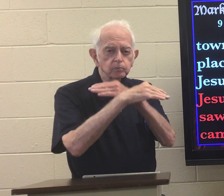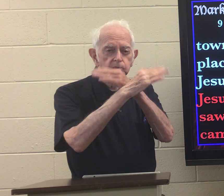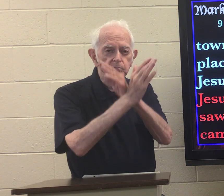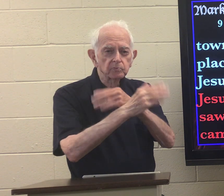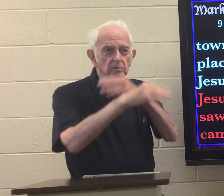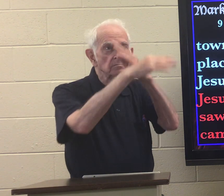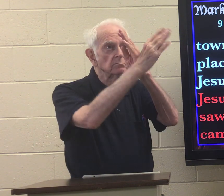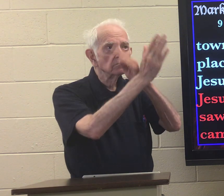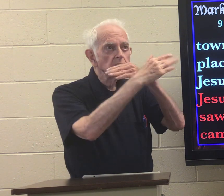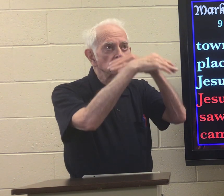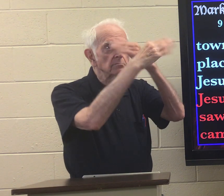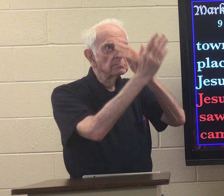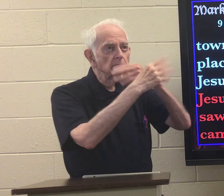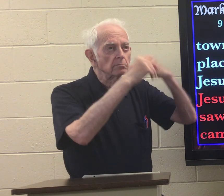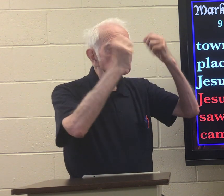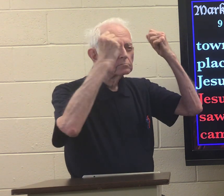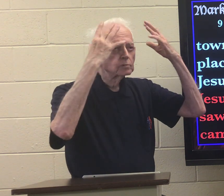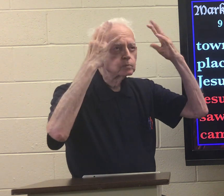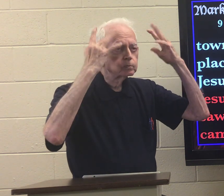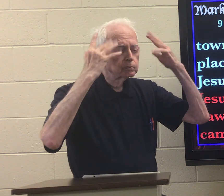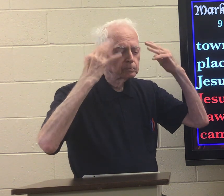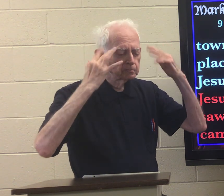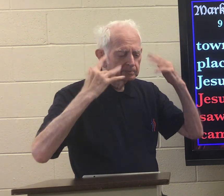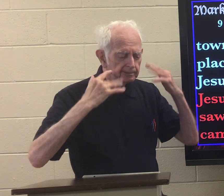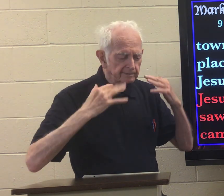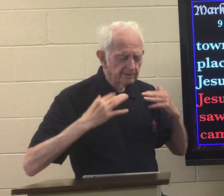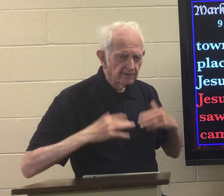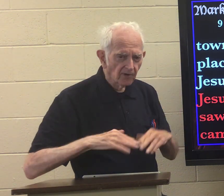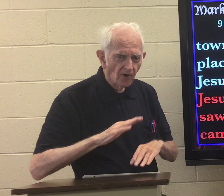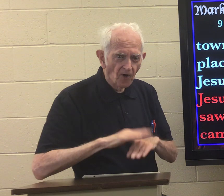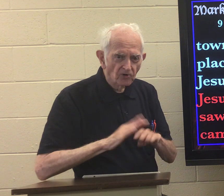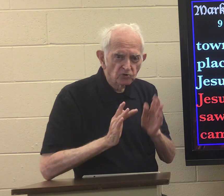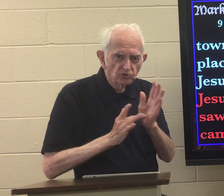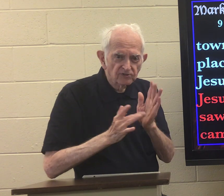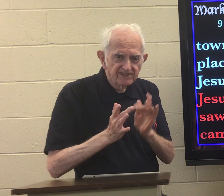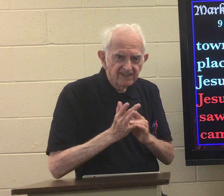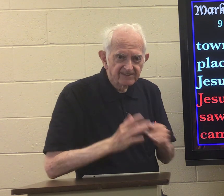like a dove flying down on Jesus